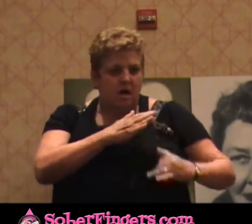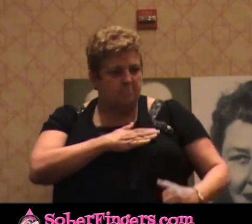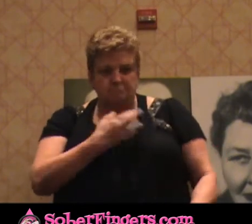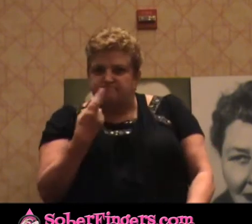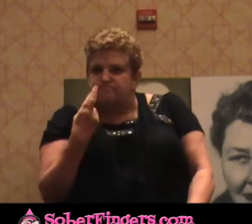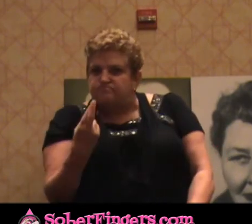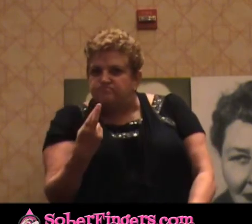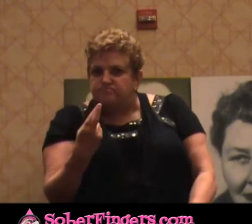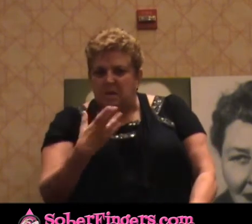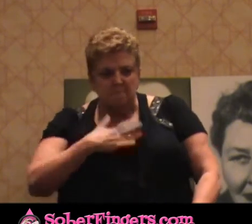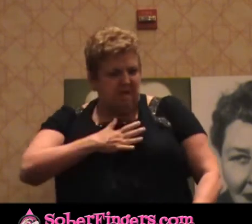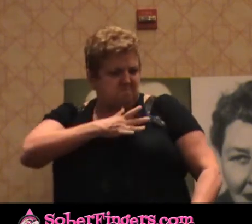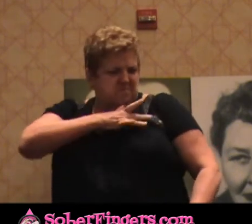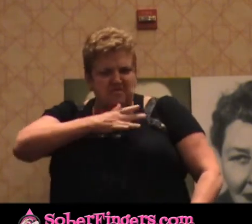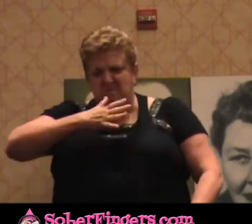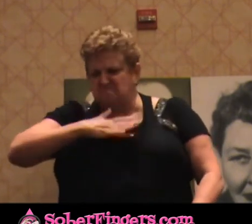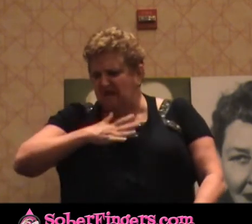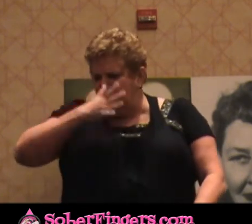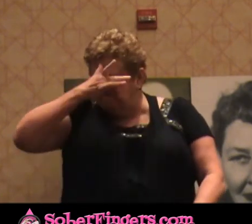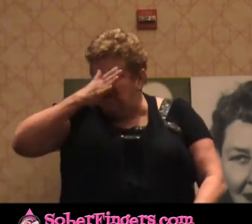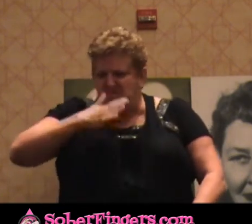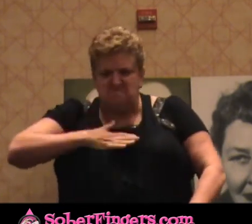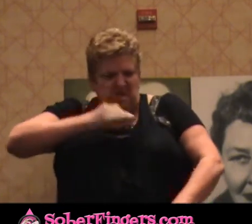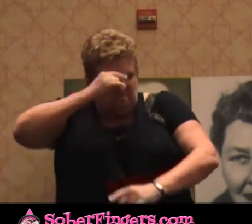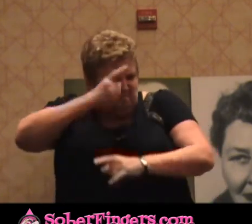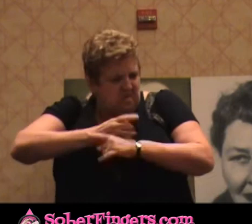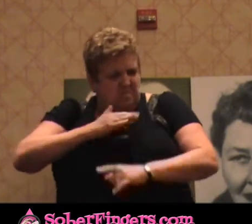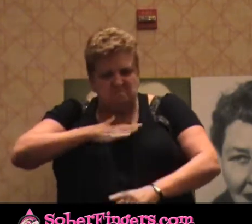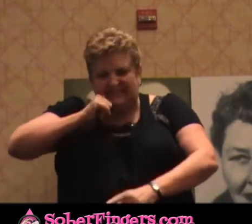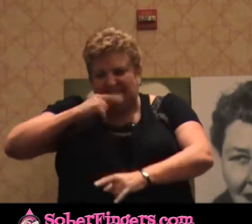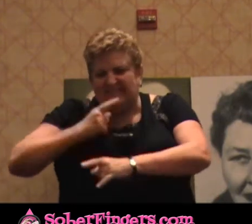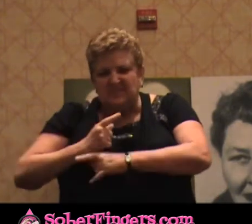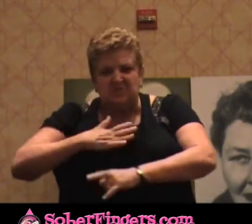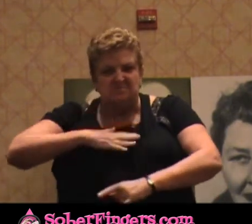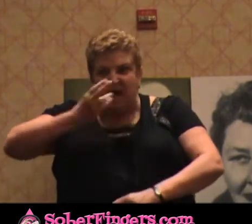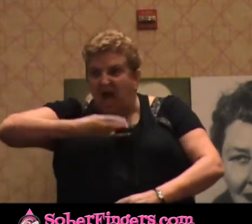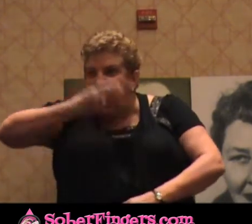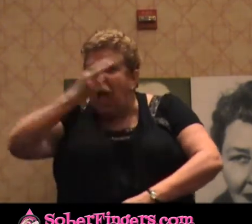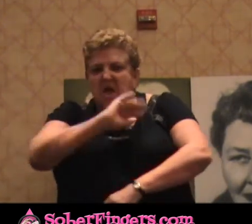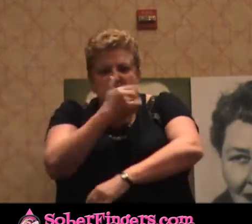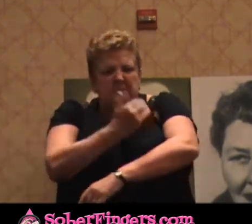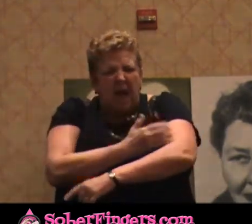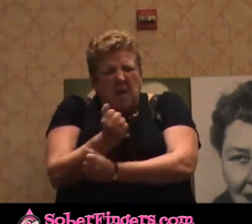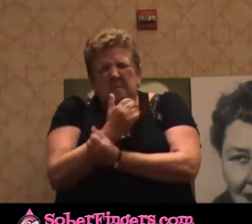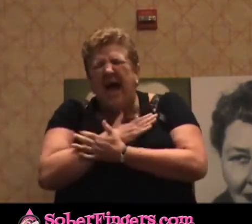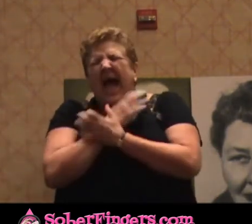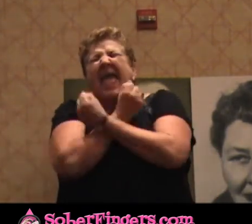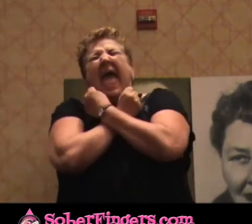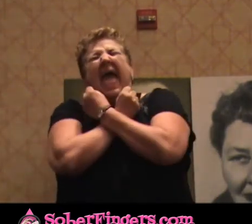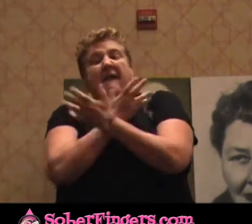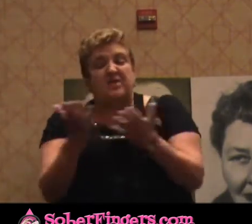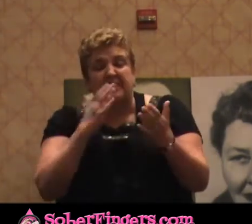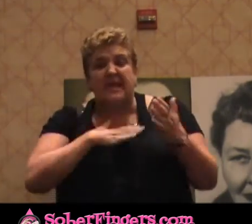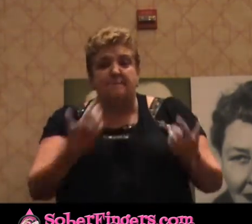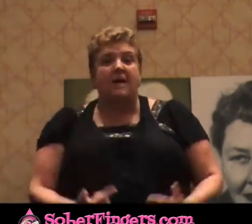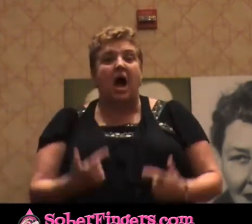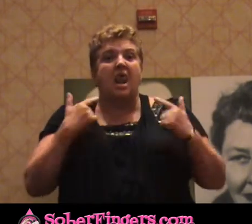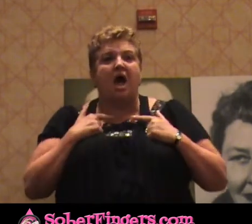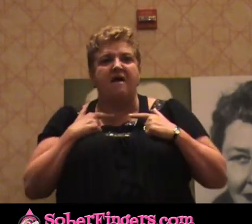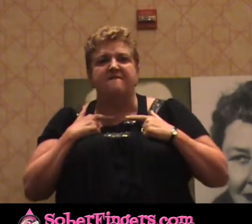my mother, my father, my brother, my sister, my higher power, my everything in my life, betrayed me at the age of